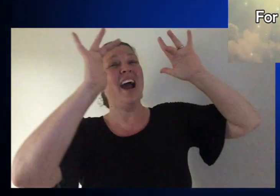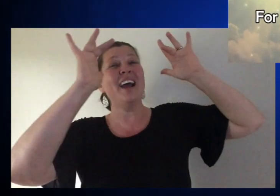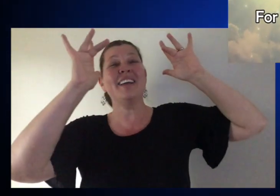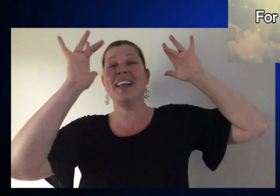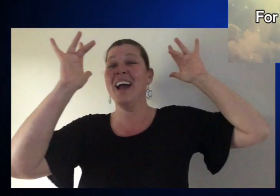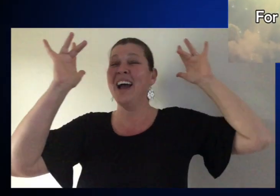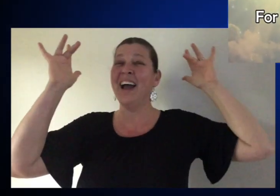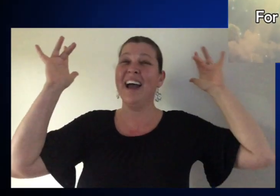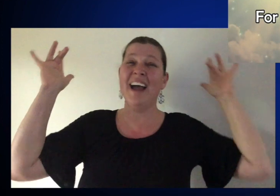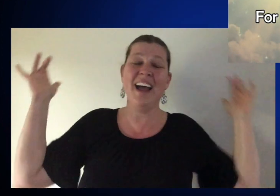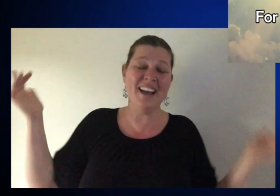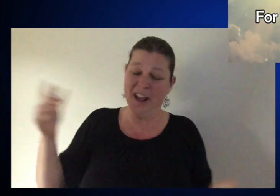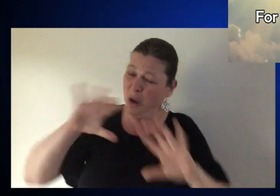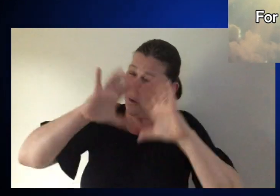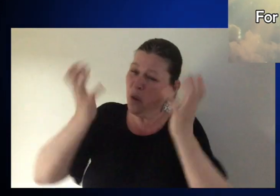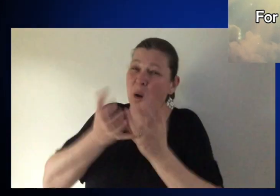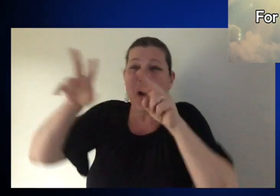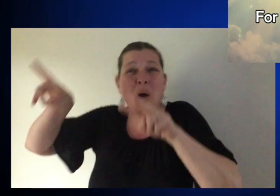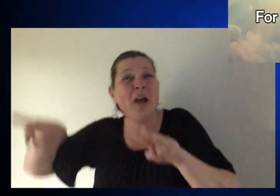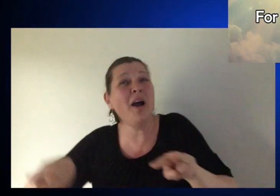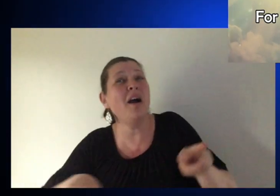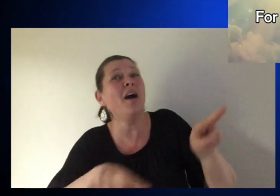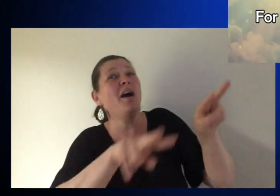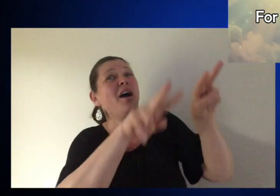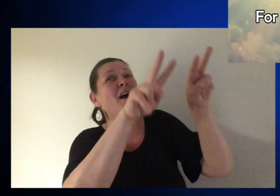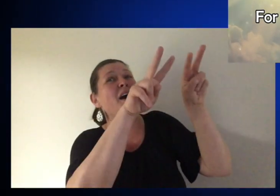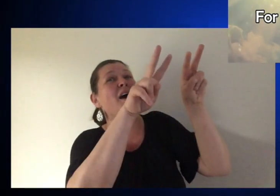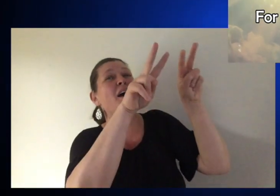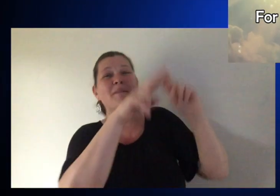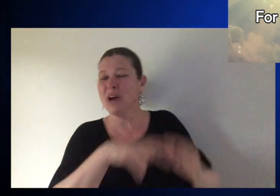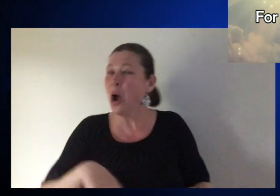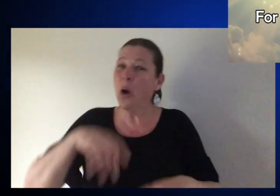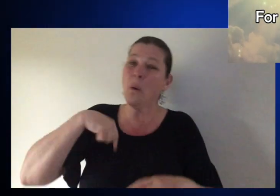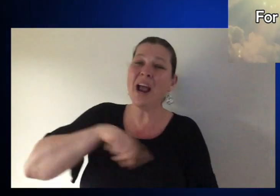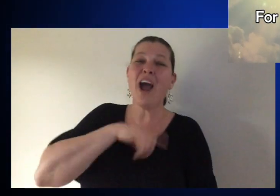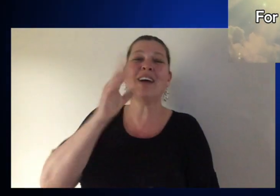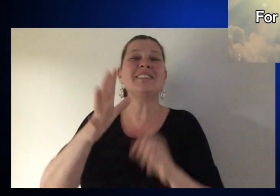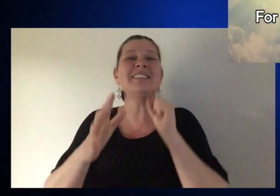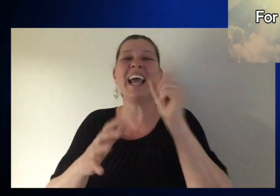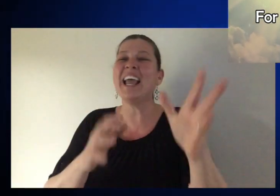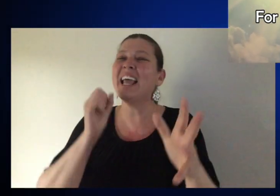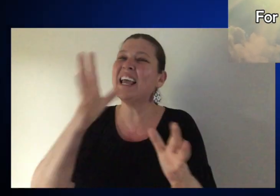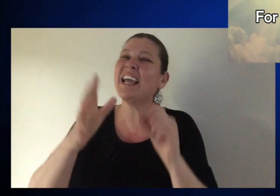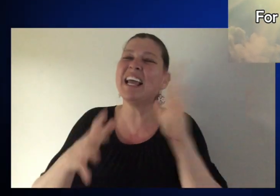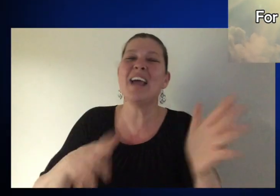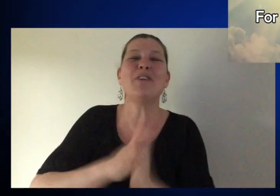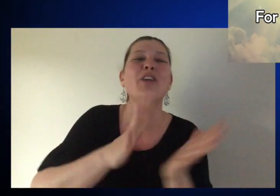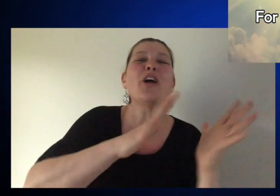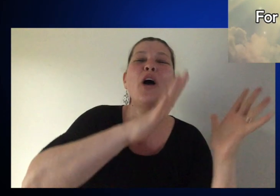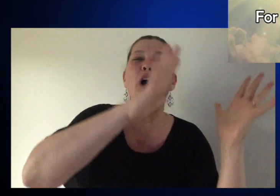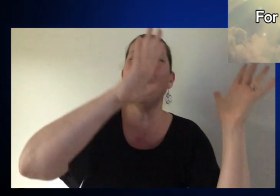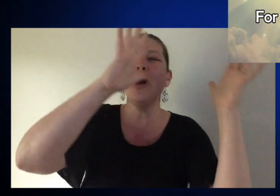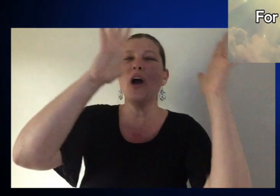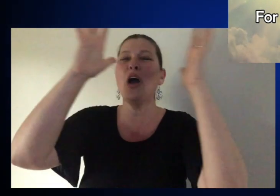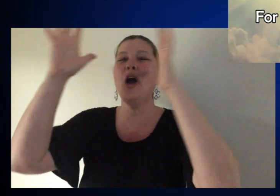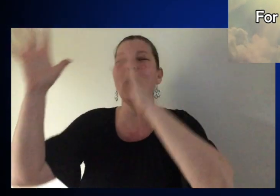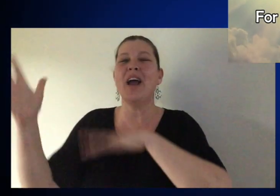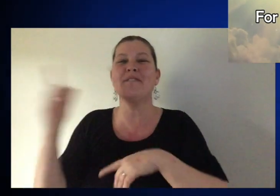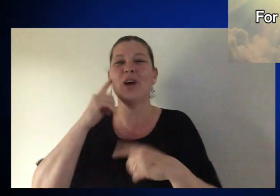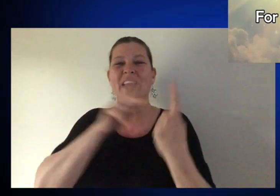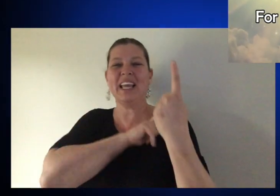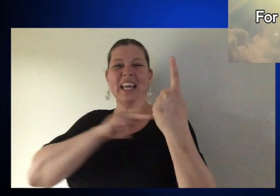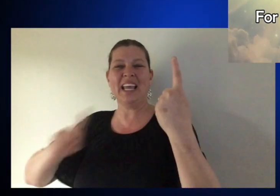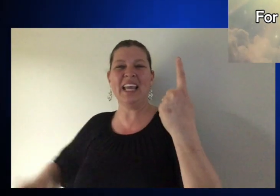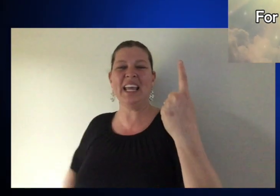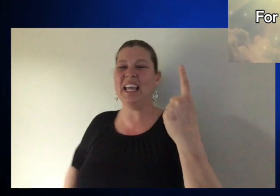let the whole world sing We're singing for the glory of the risen